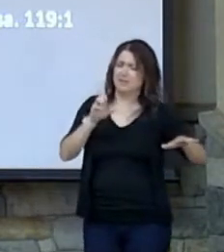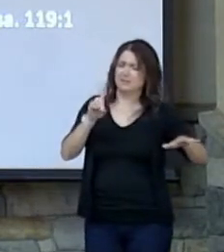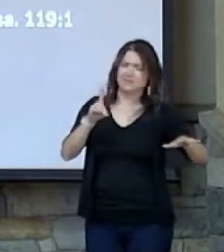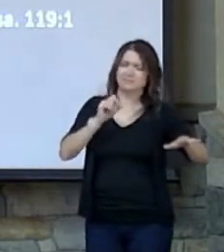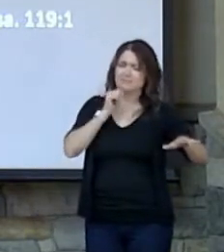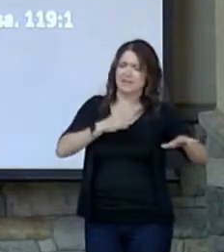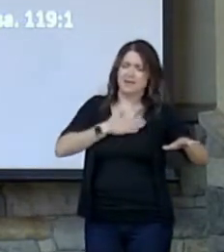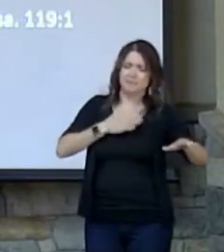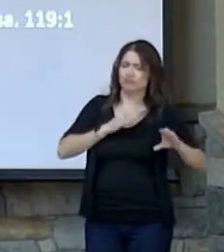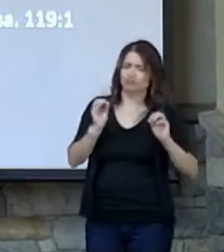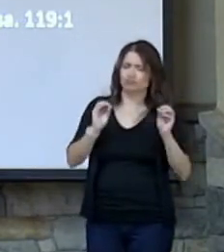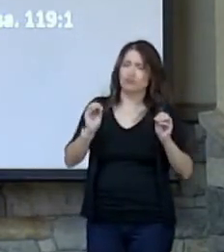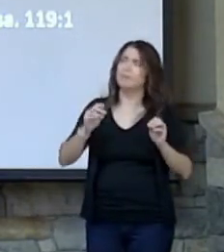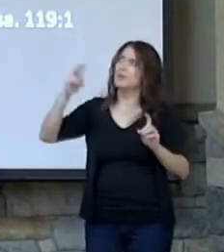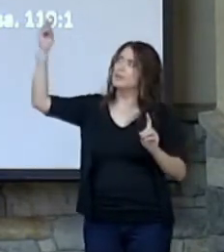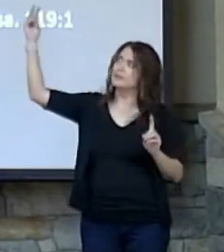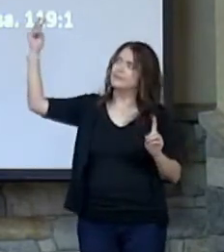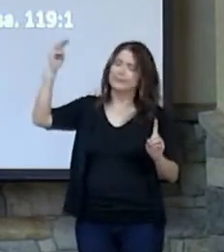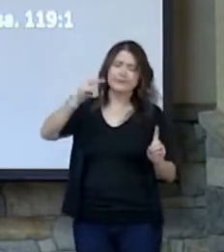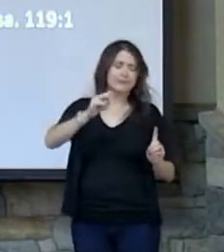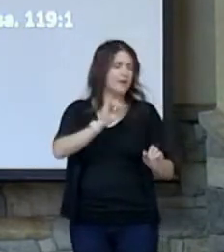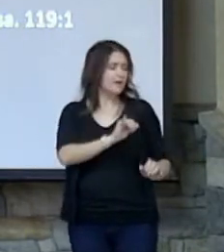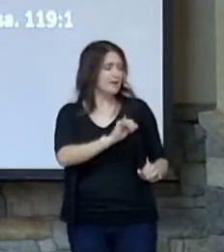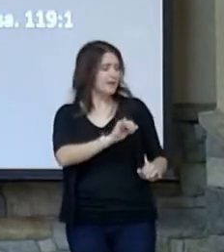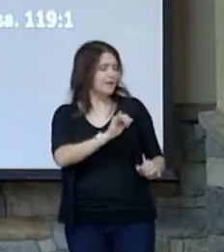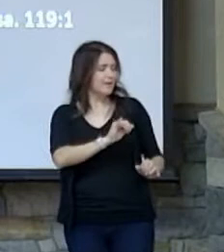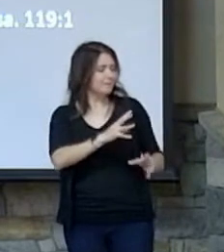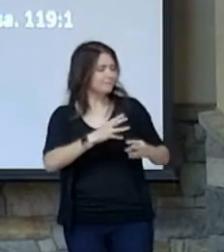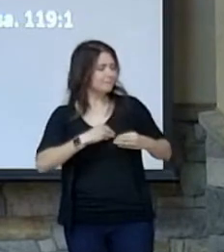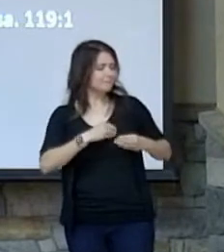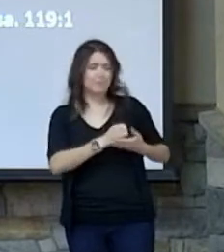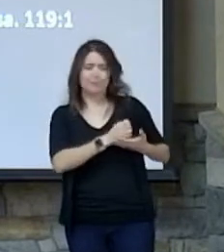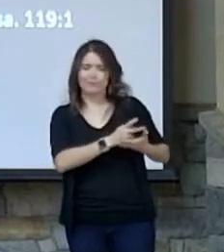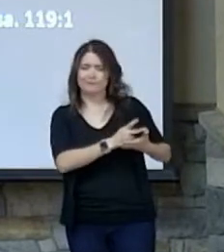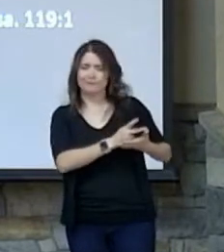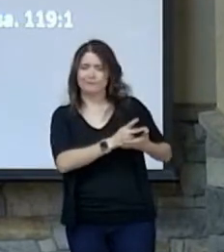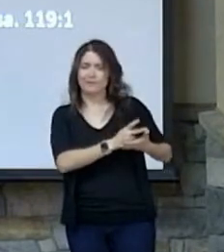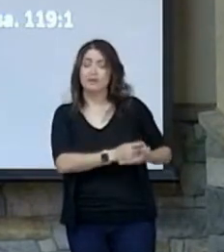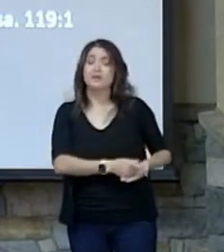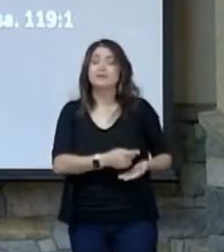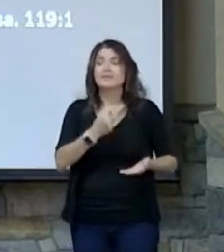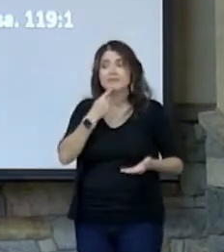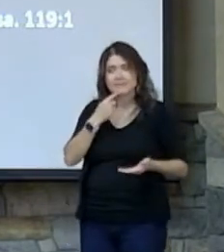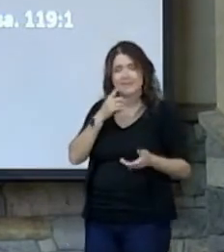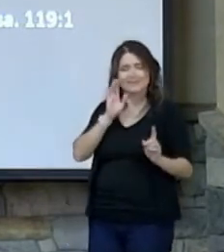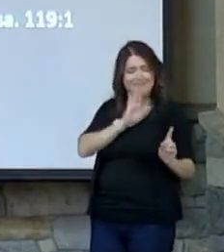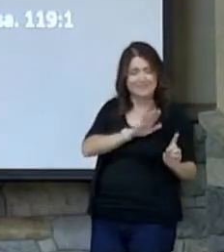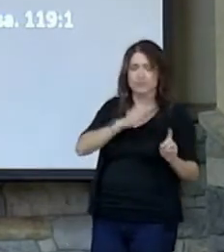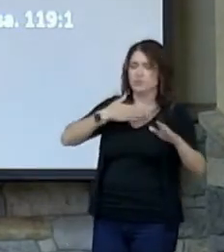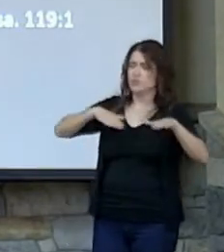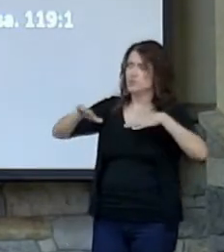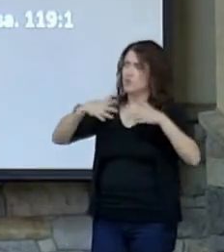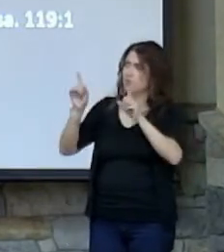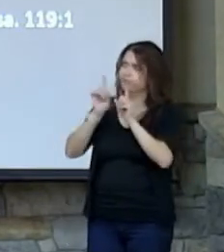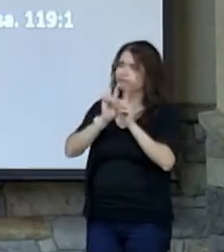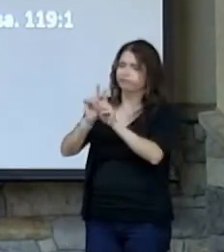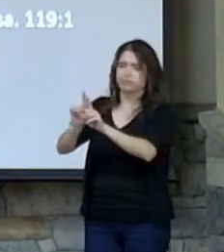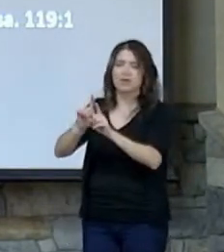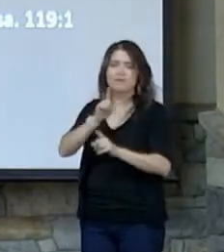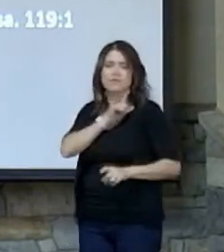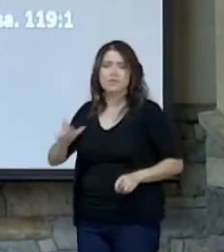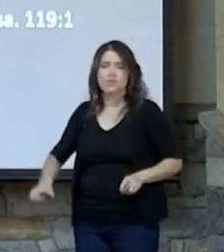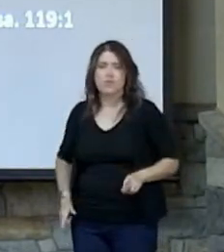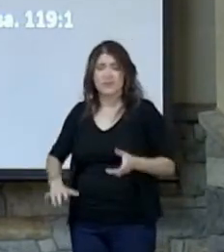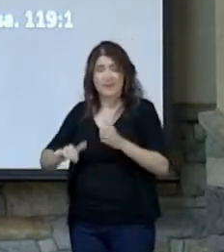to look down and approve of. And the psalmist says here, it's going to be the one who walks in the way of the Lord. And how is that person